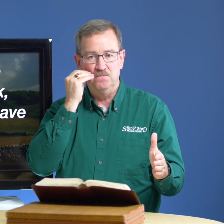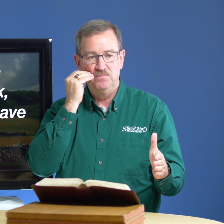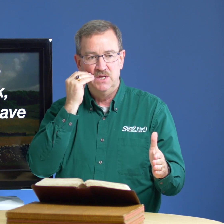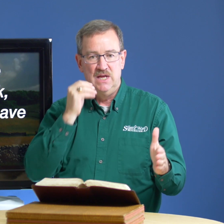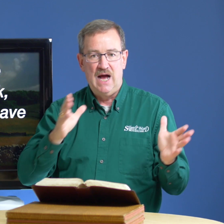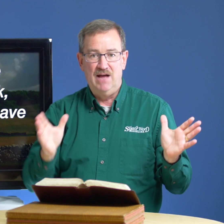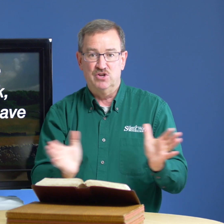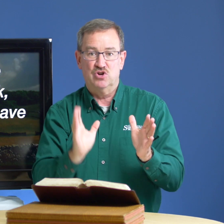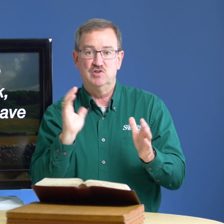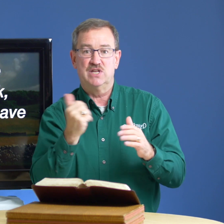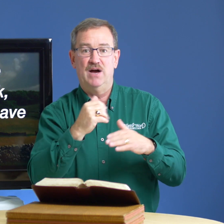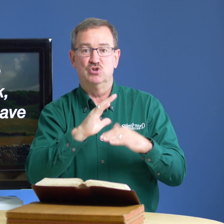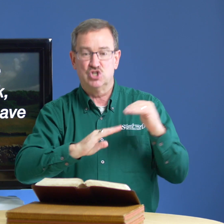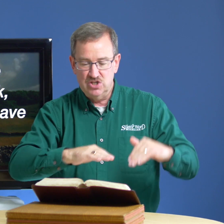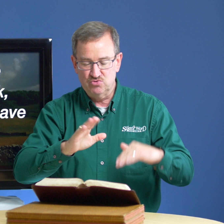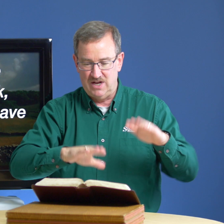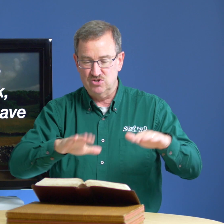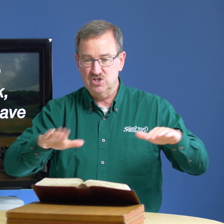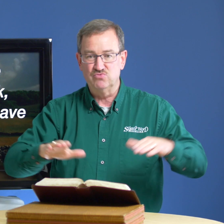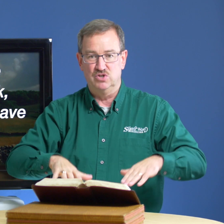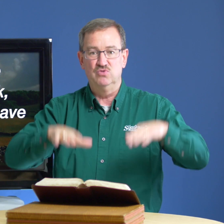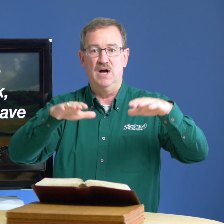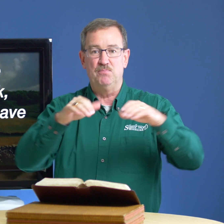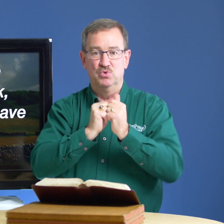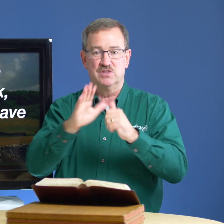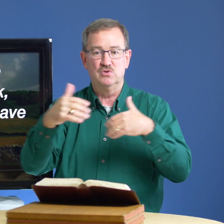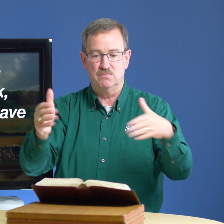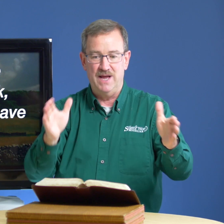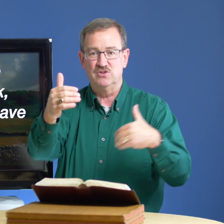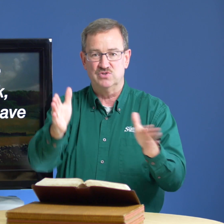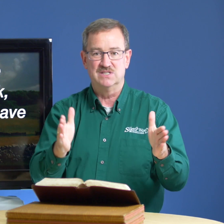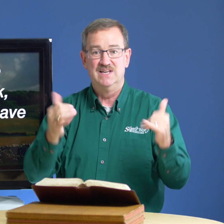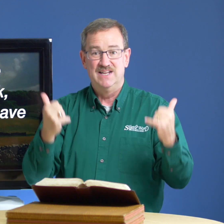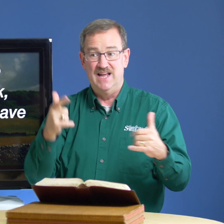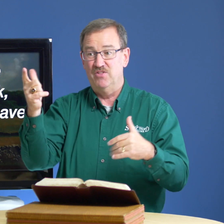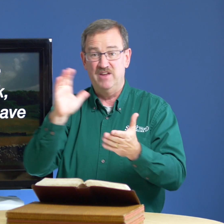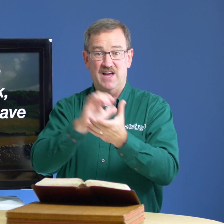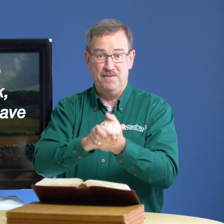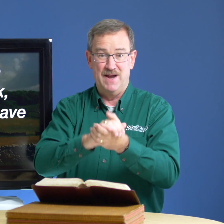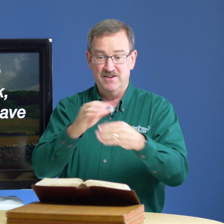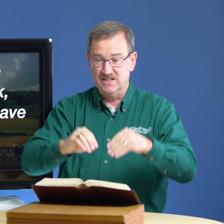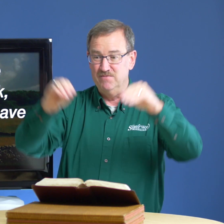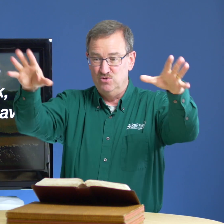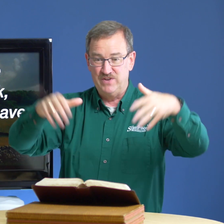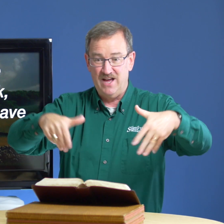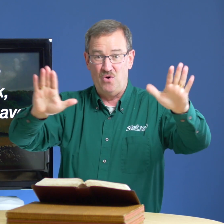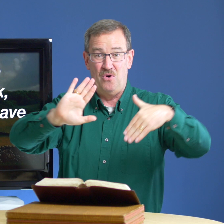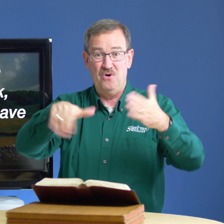i've encouraged our children our children grew up with those boundaries now they've gotten married they've moved out all